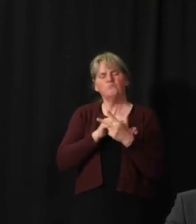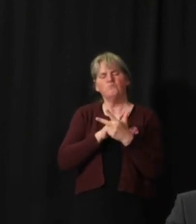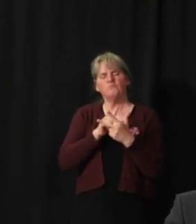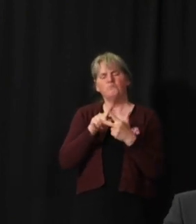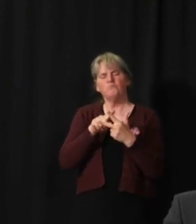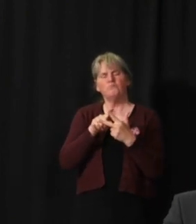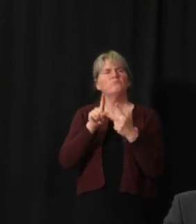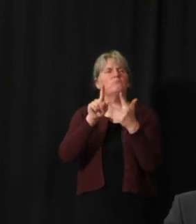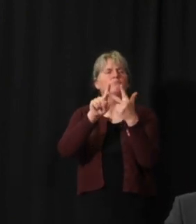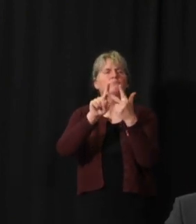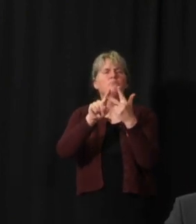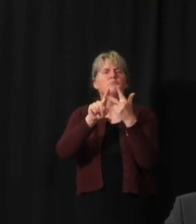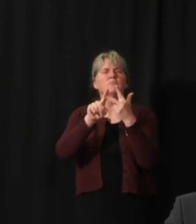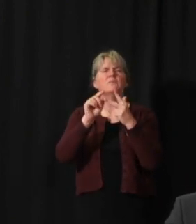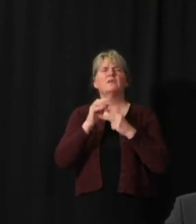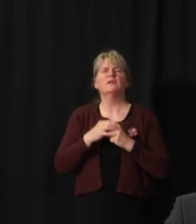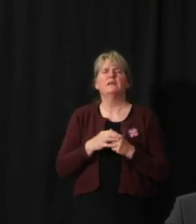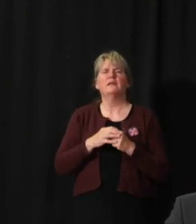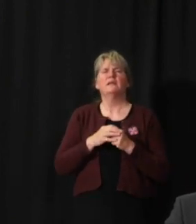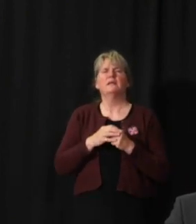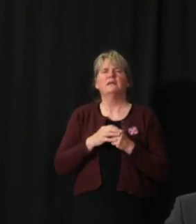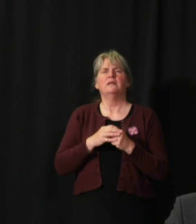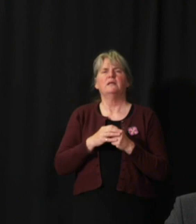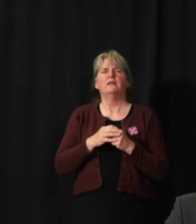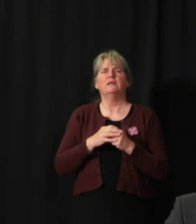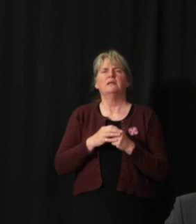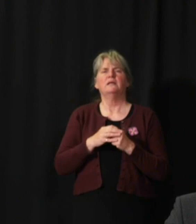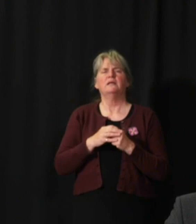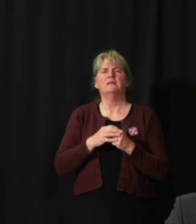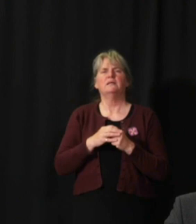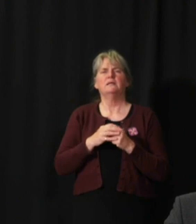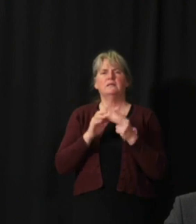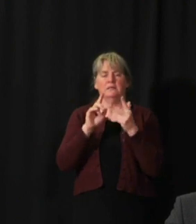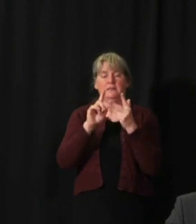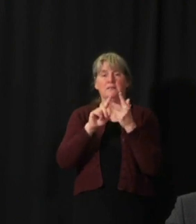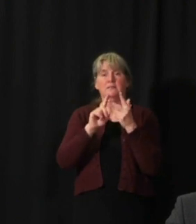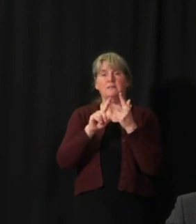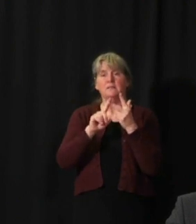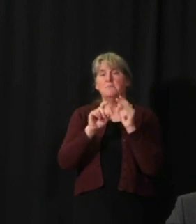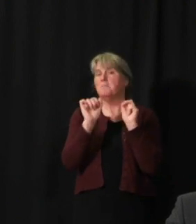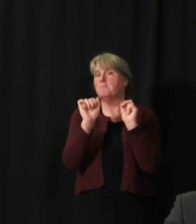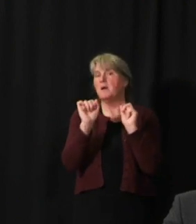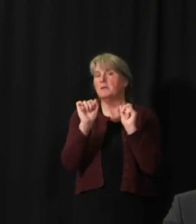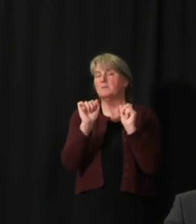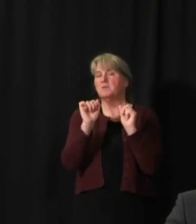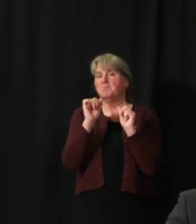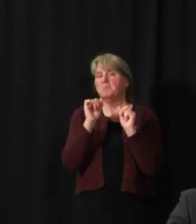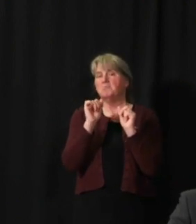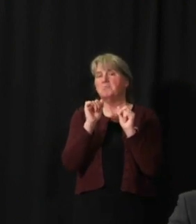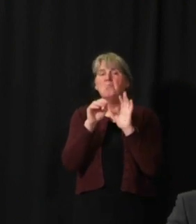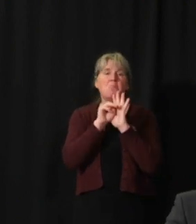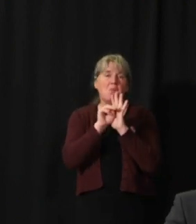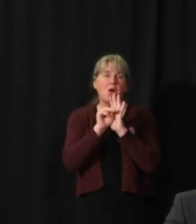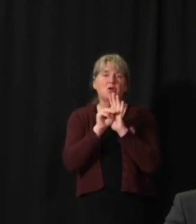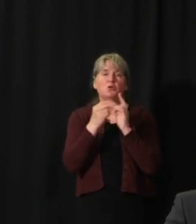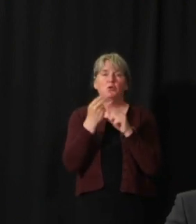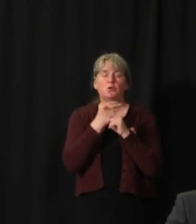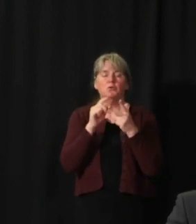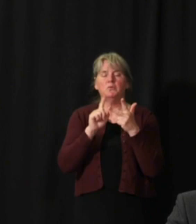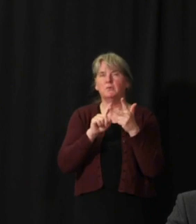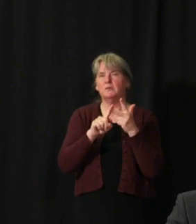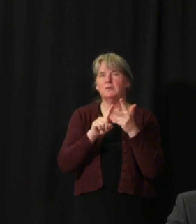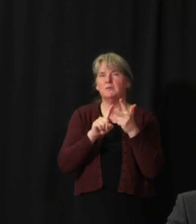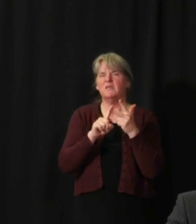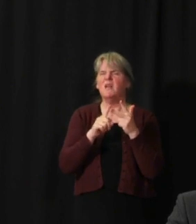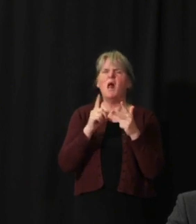In the third scenario, then we have a case where it's likely